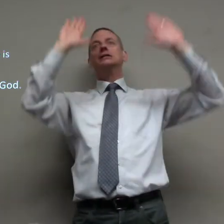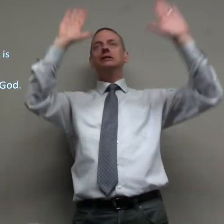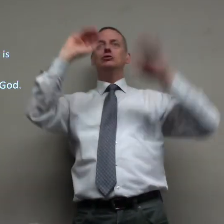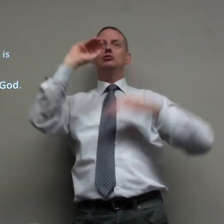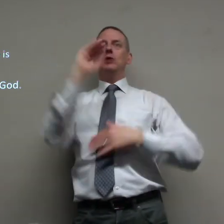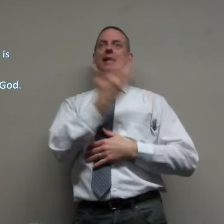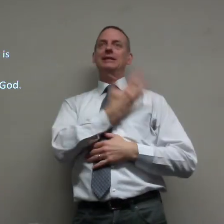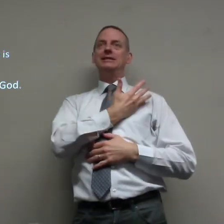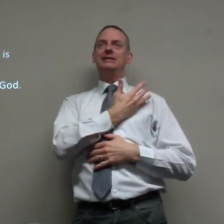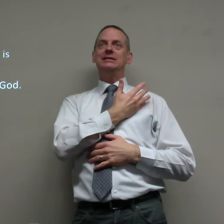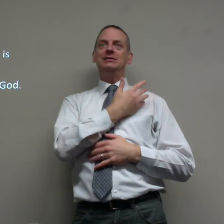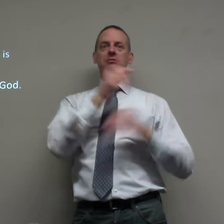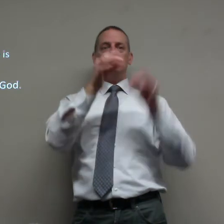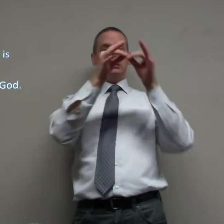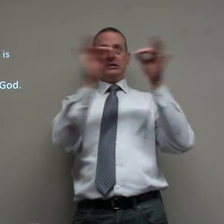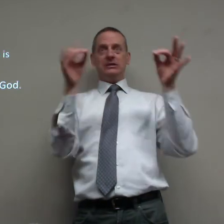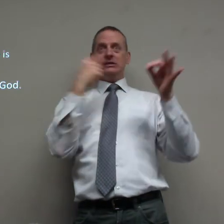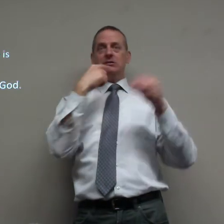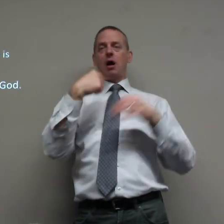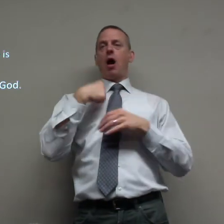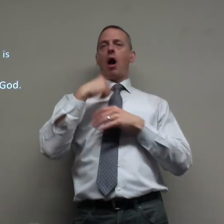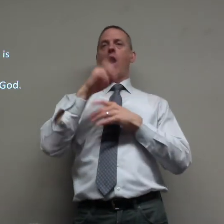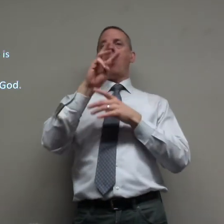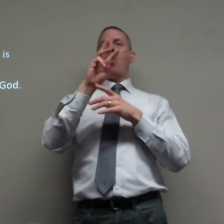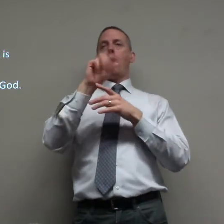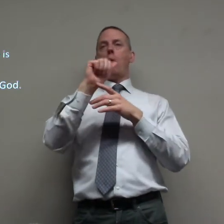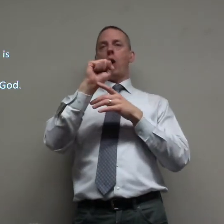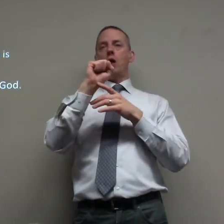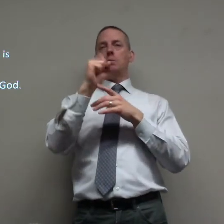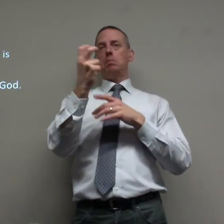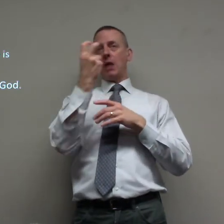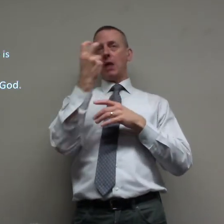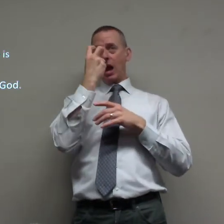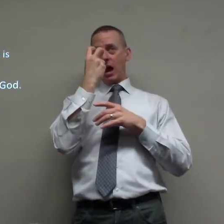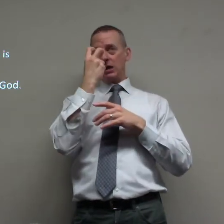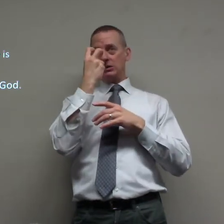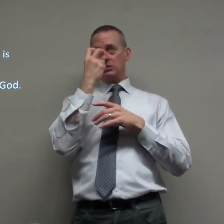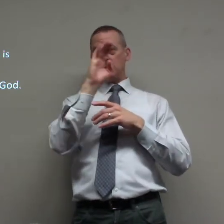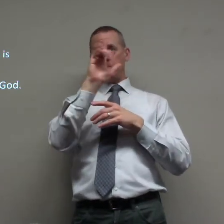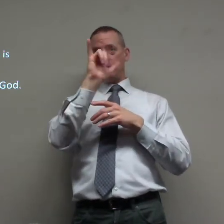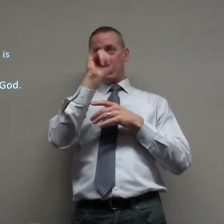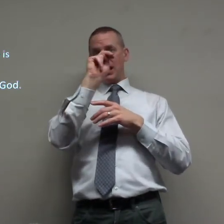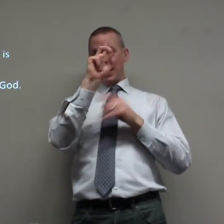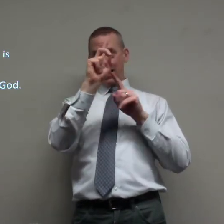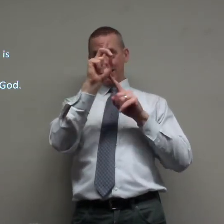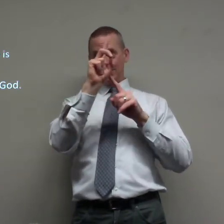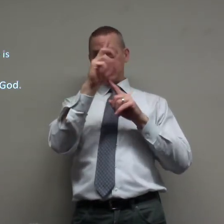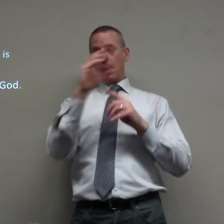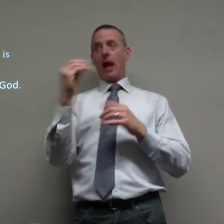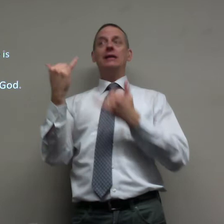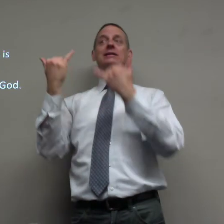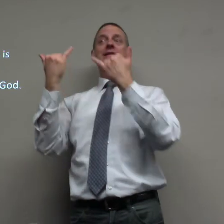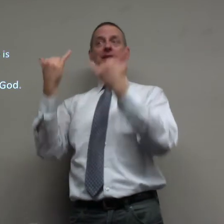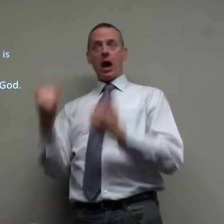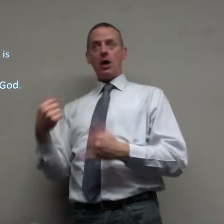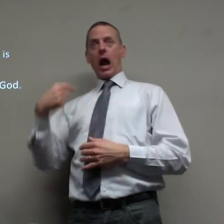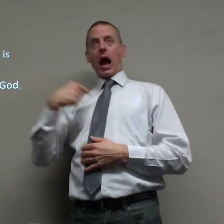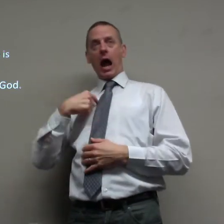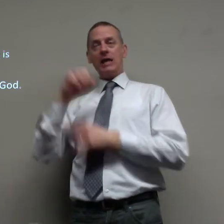you know the song about grace amazing grace I was blind and now I see